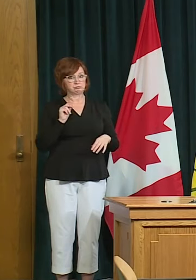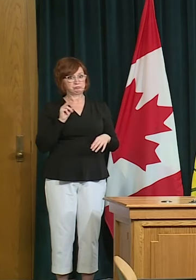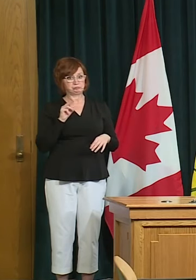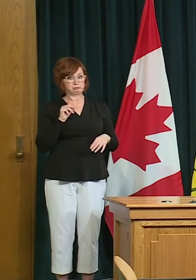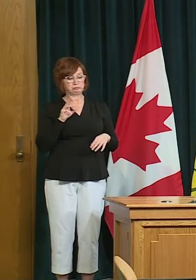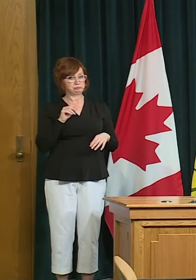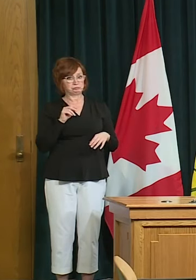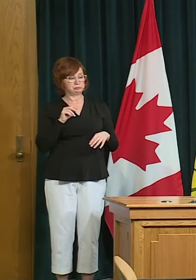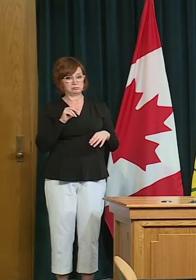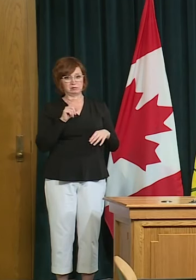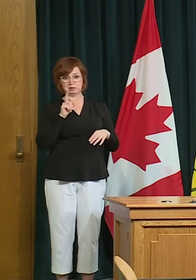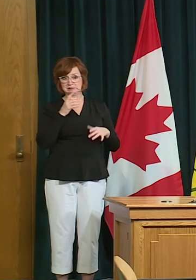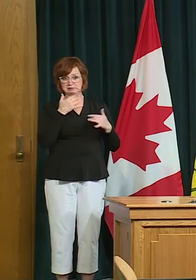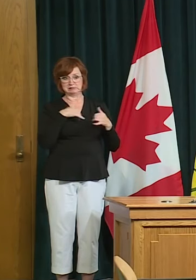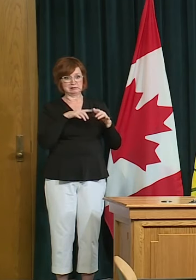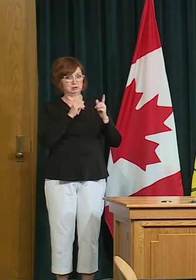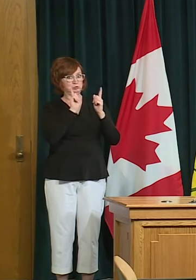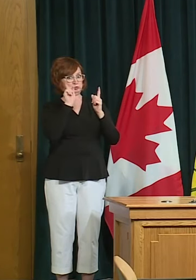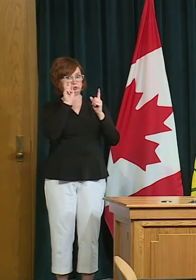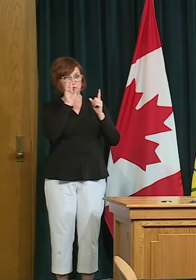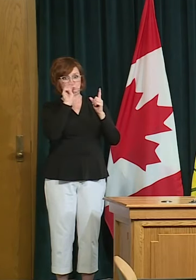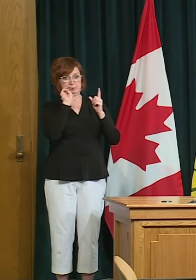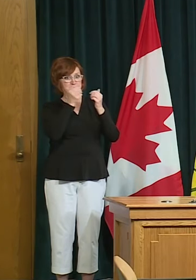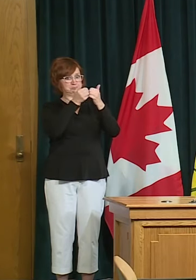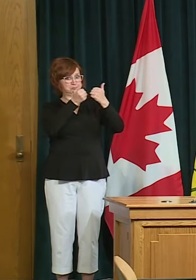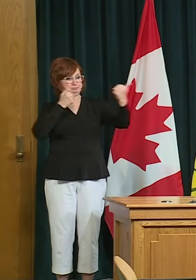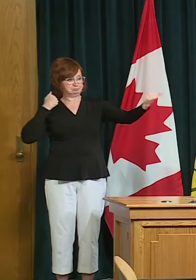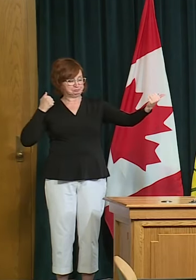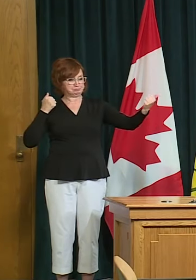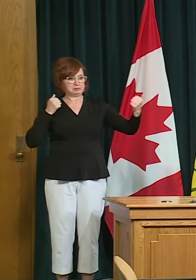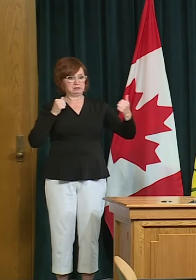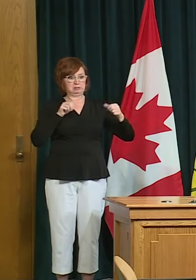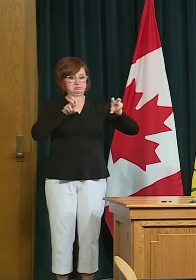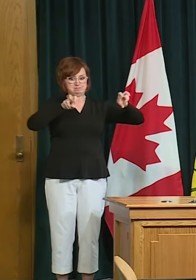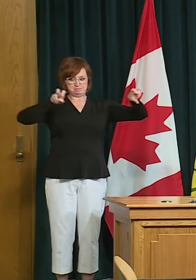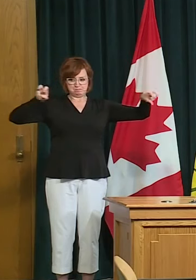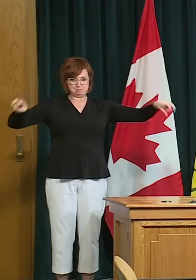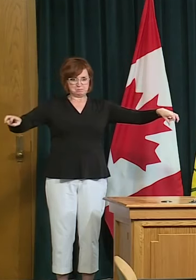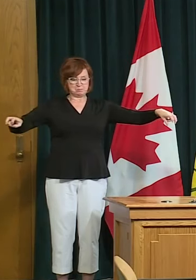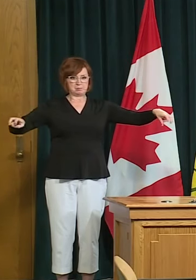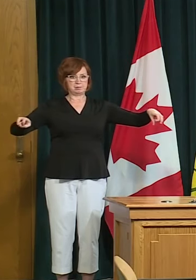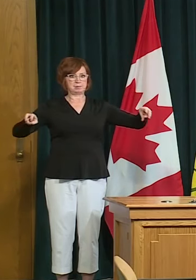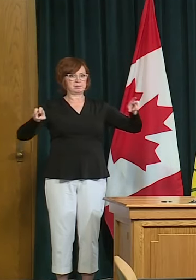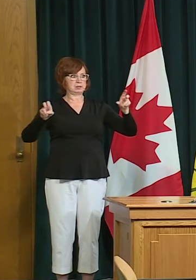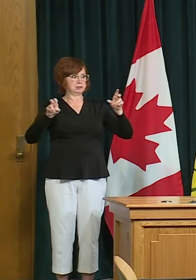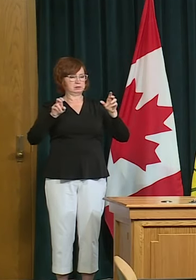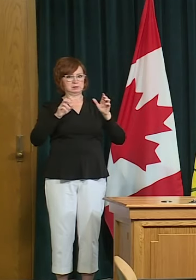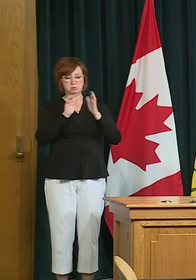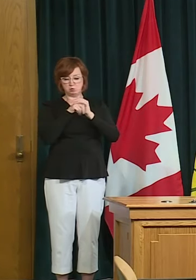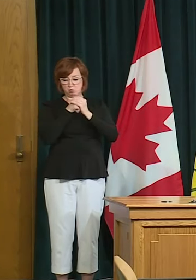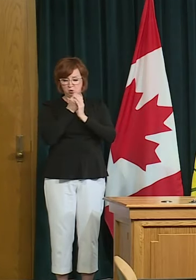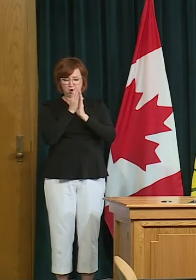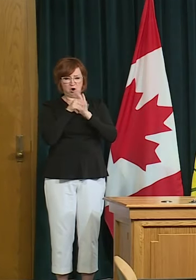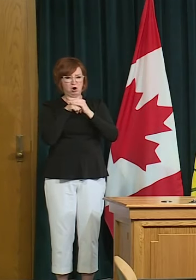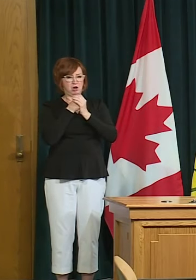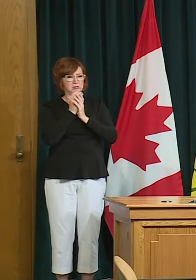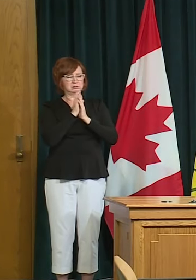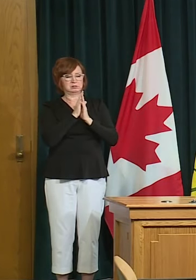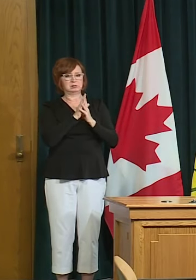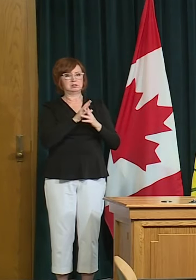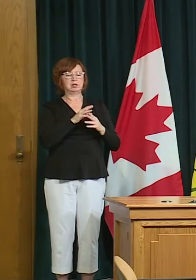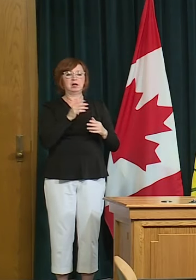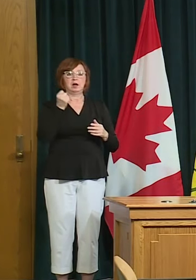industries we had small clusters but because people are doing everything they had to those clusters were kept small